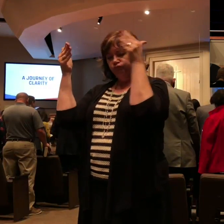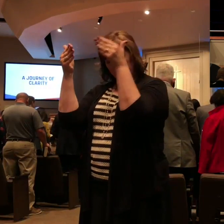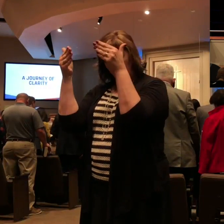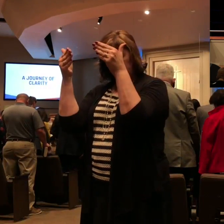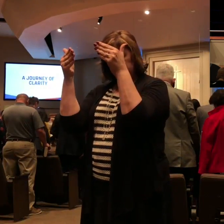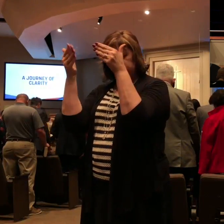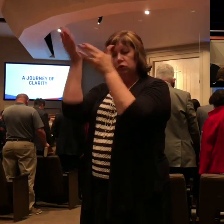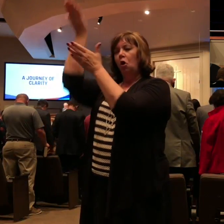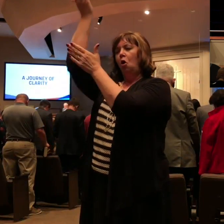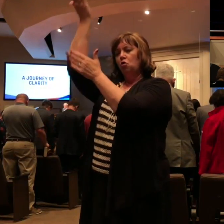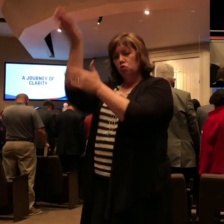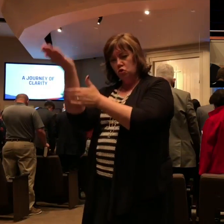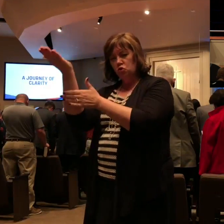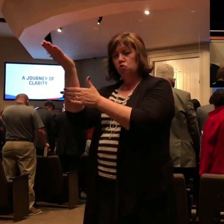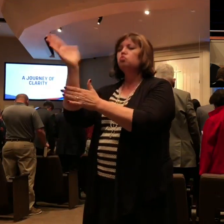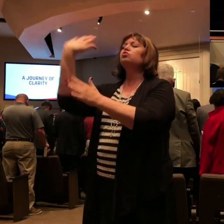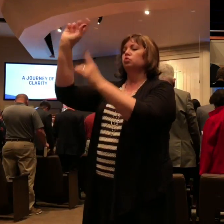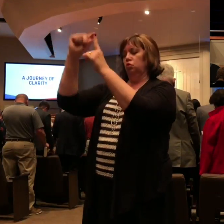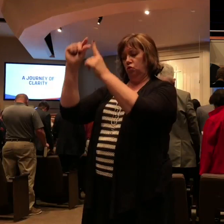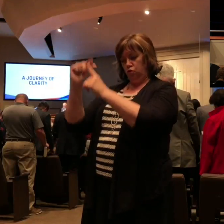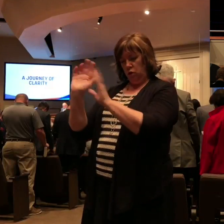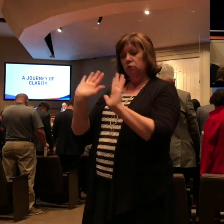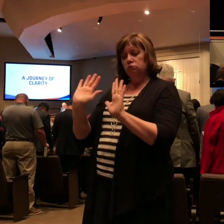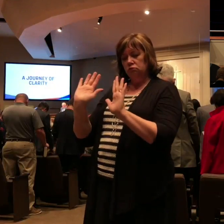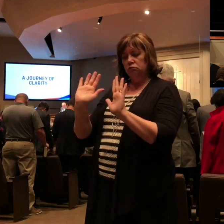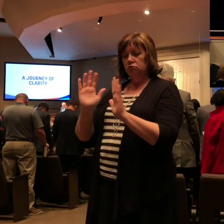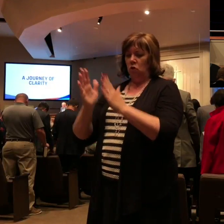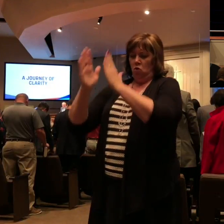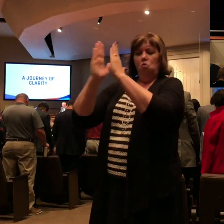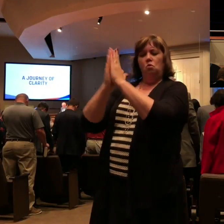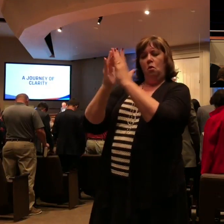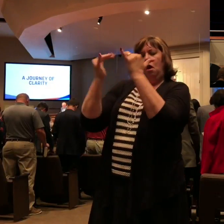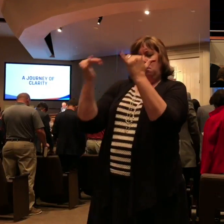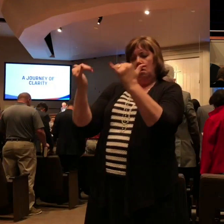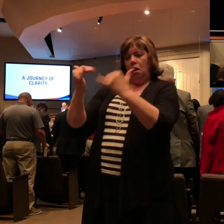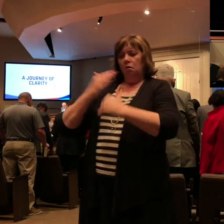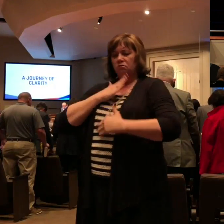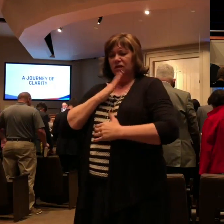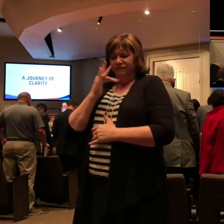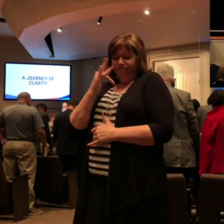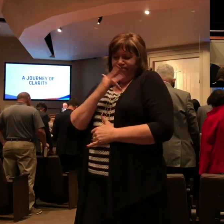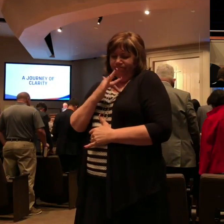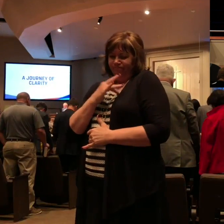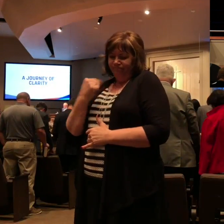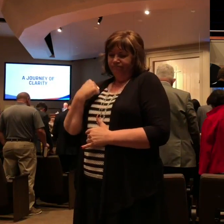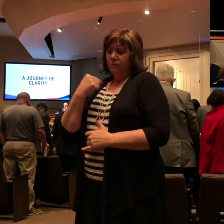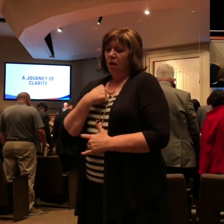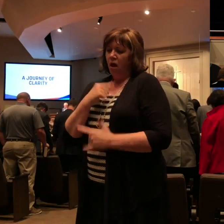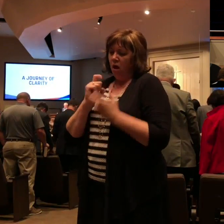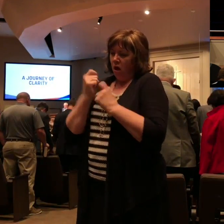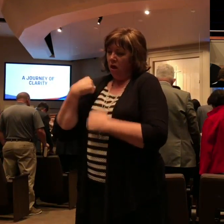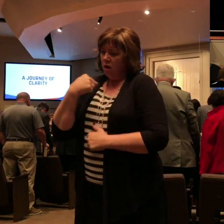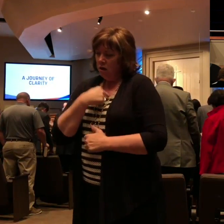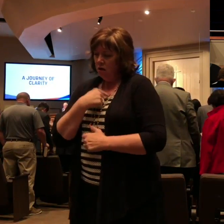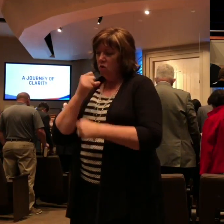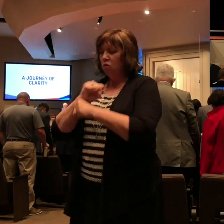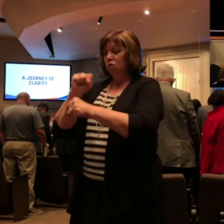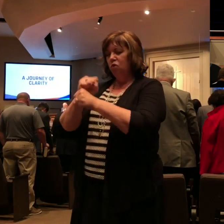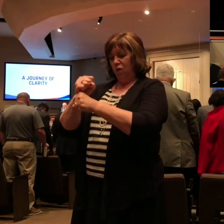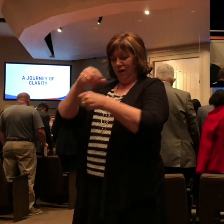on you and your word. And Lord, tonight we ask that we would hear from thee. We ask tonight, Lord, that your work, your